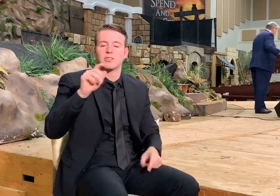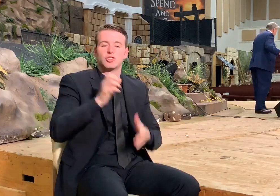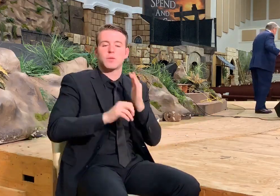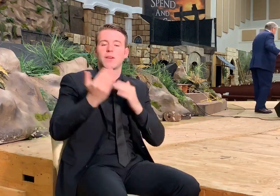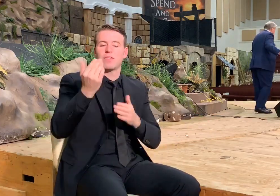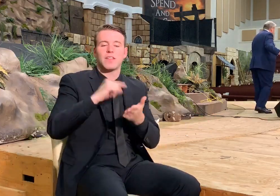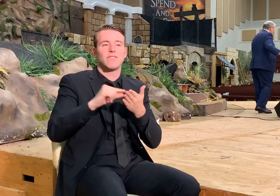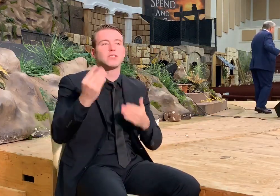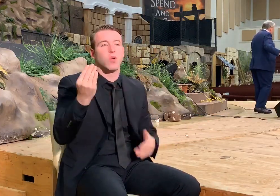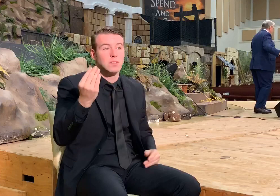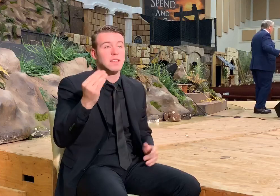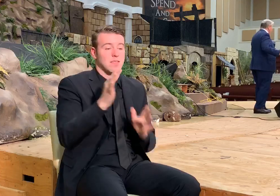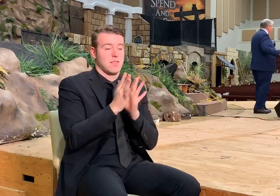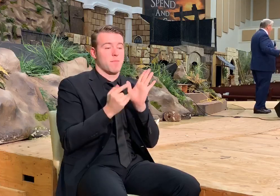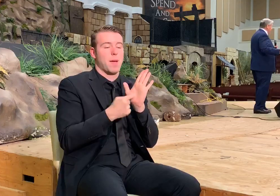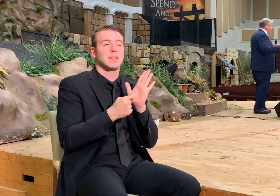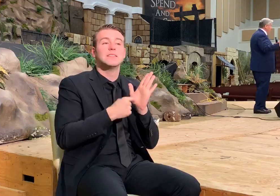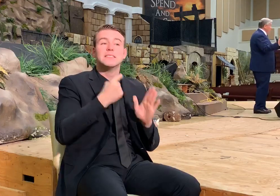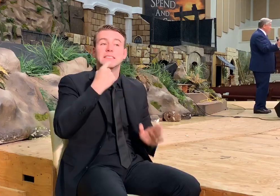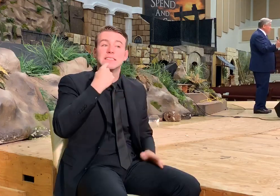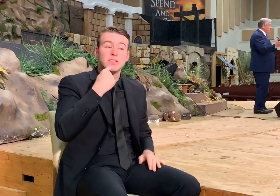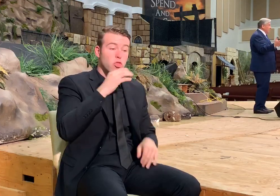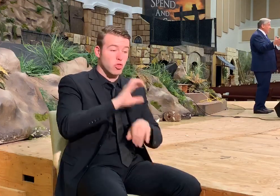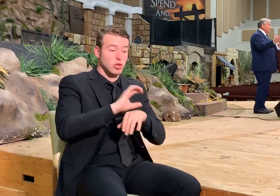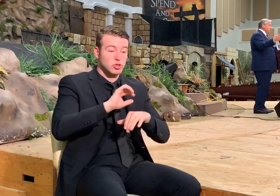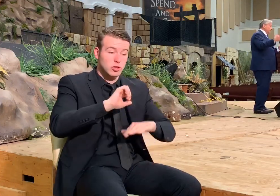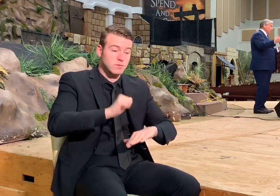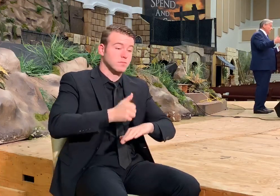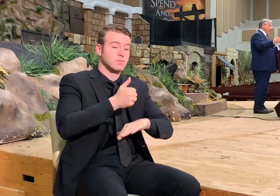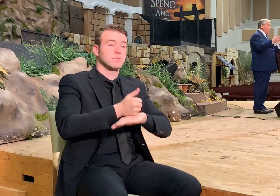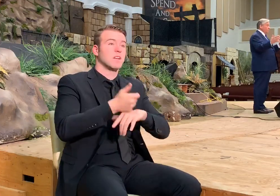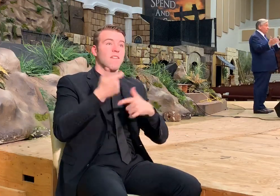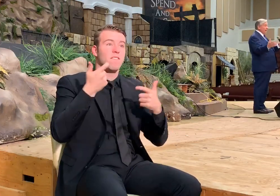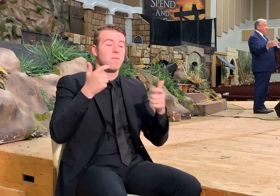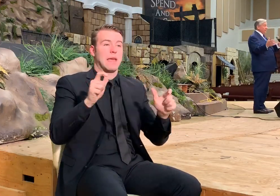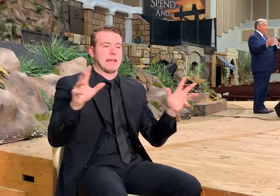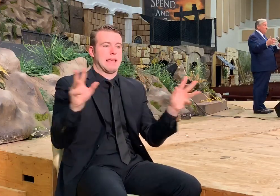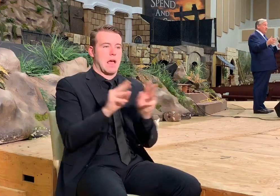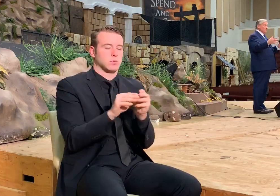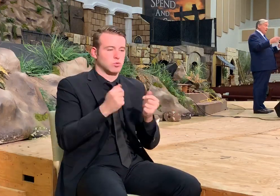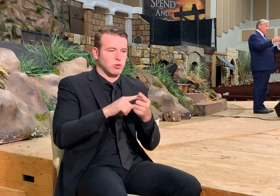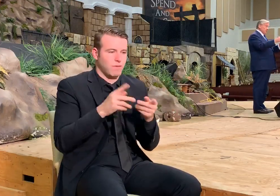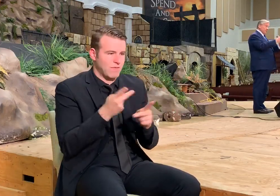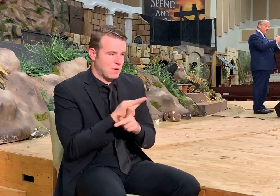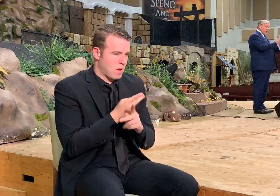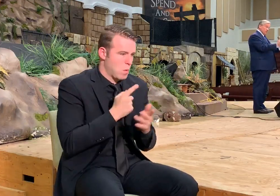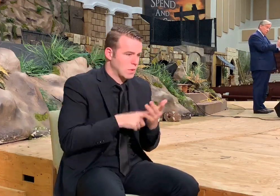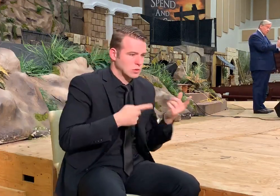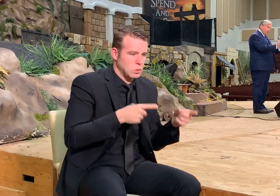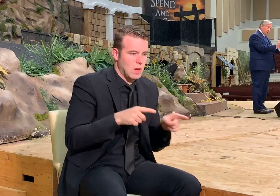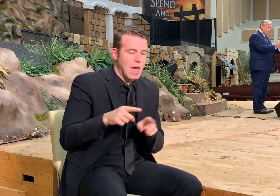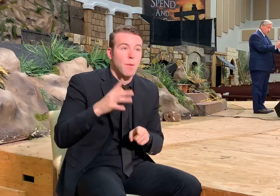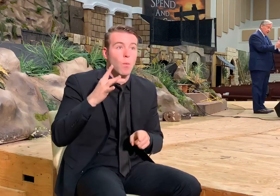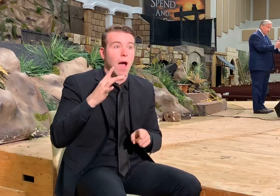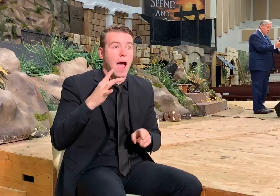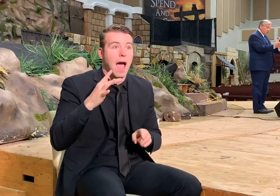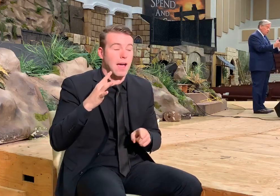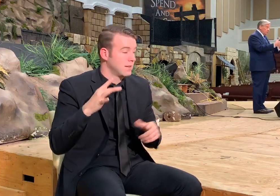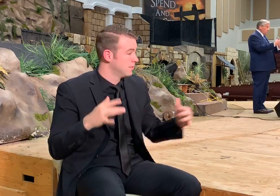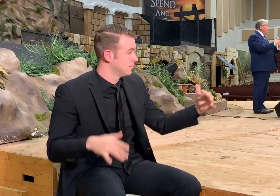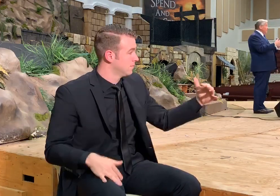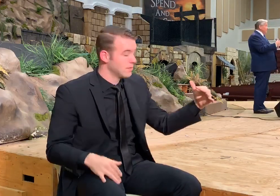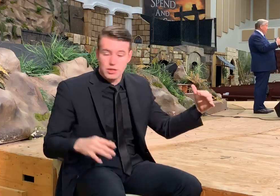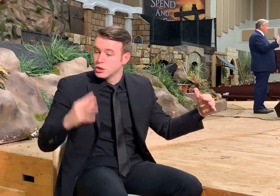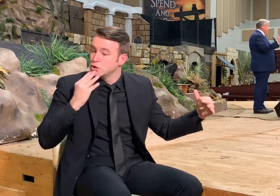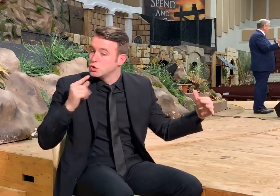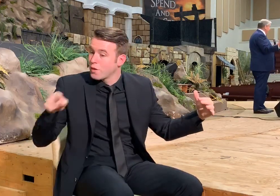14 when the church was having their first general council to figure out what was happening. Because the first people that were saved were